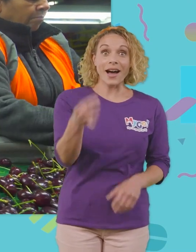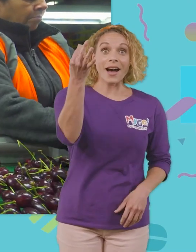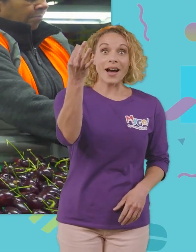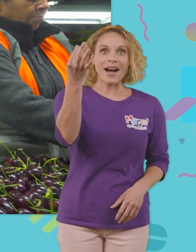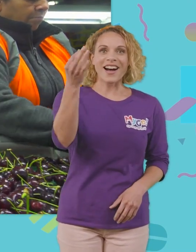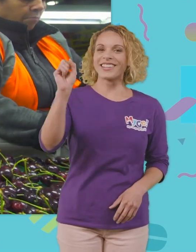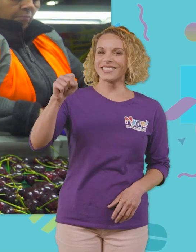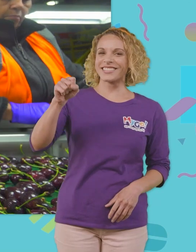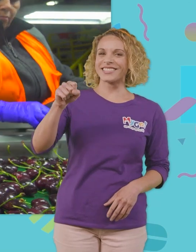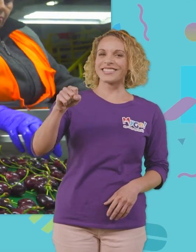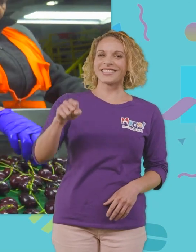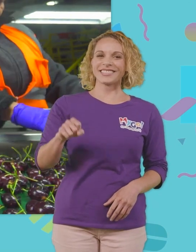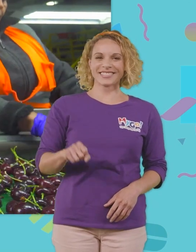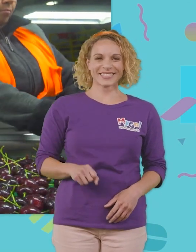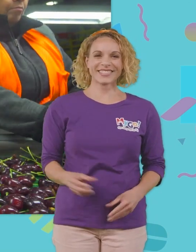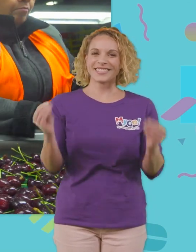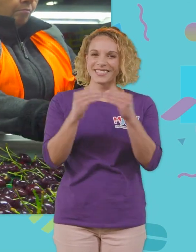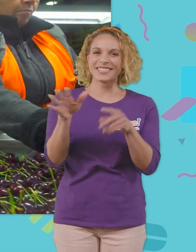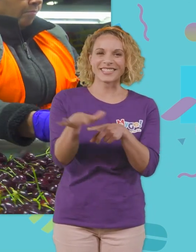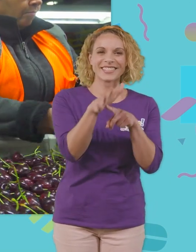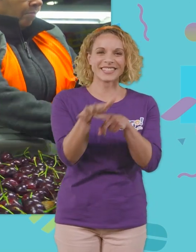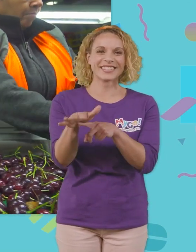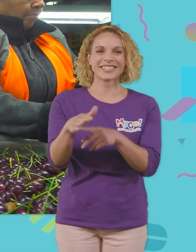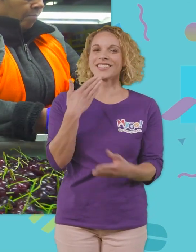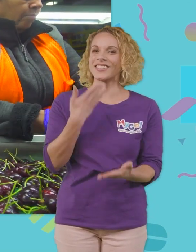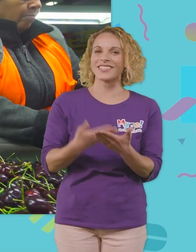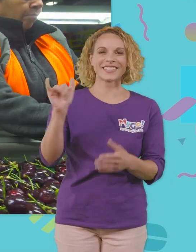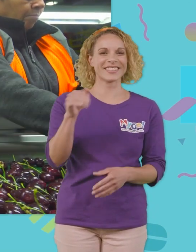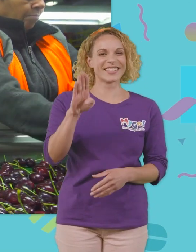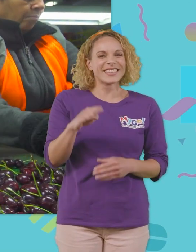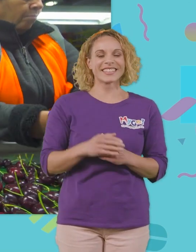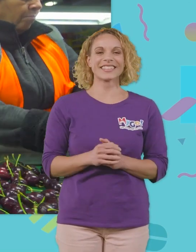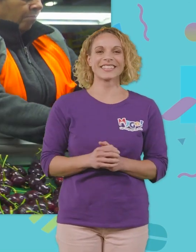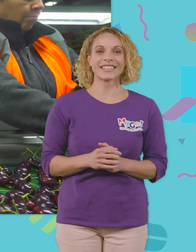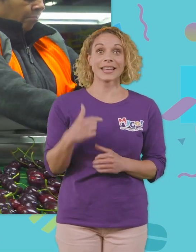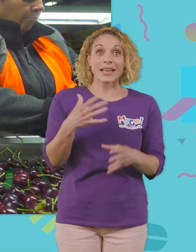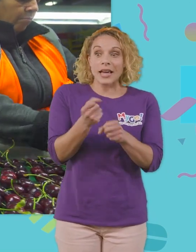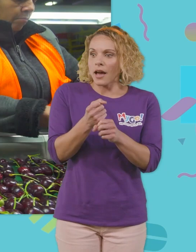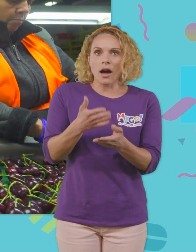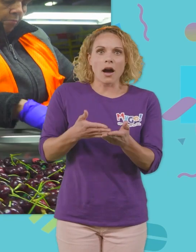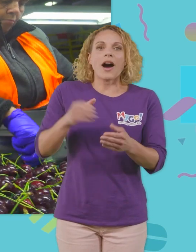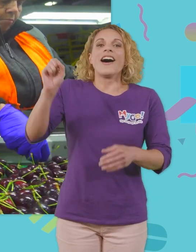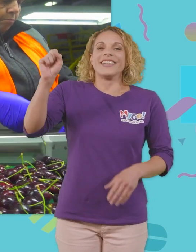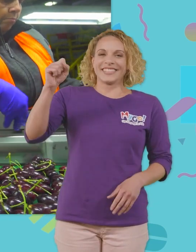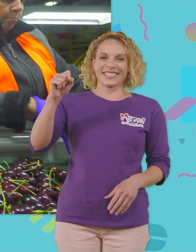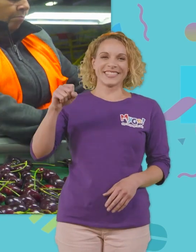yes another leaf good job i'm getting some oh yeah okay